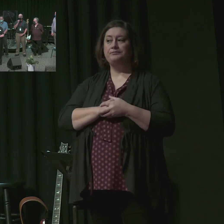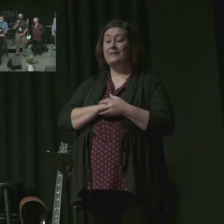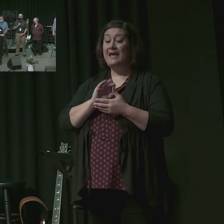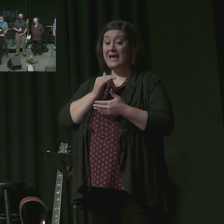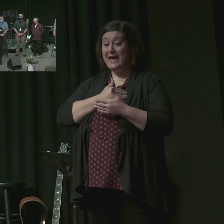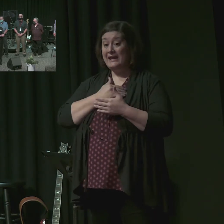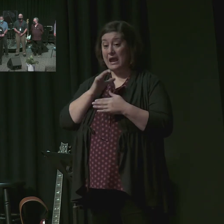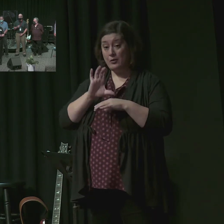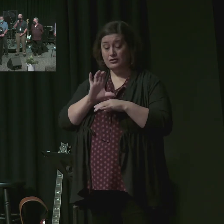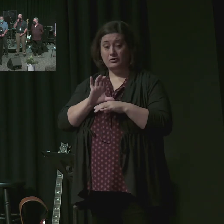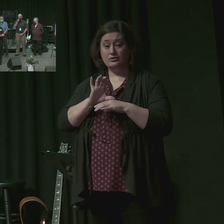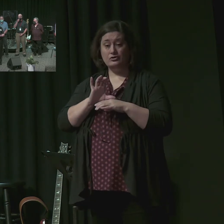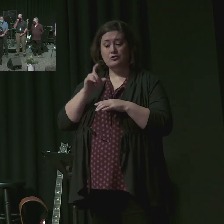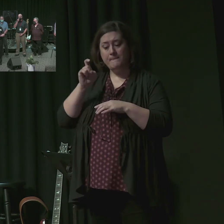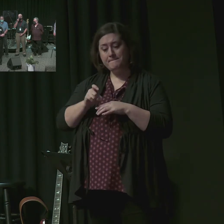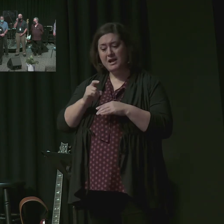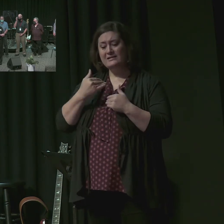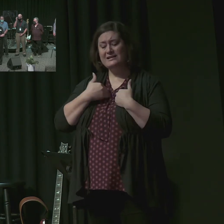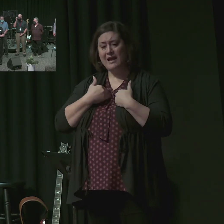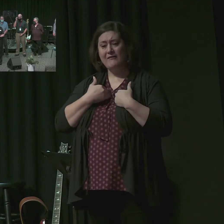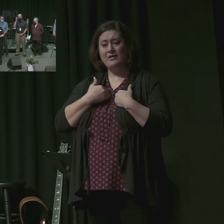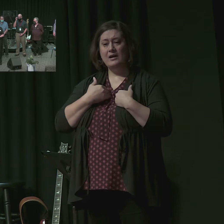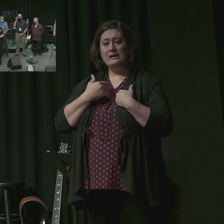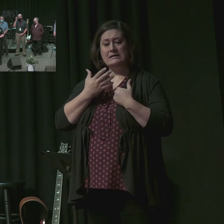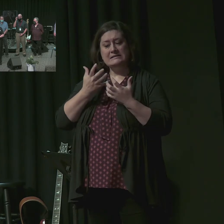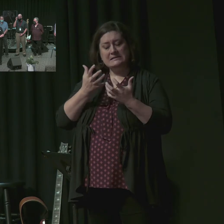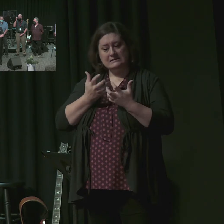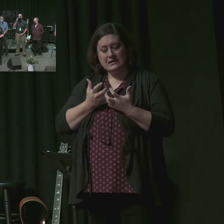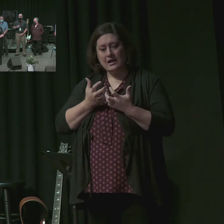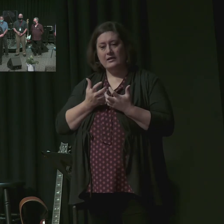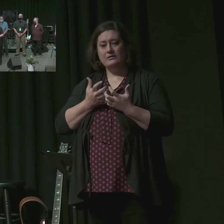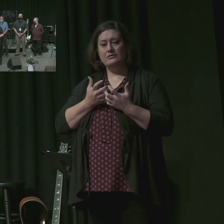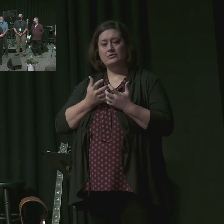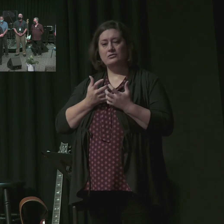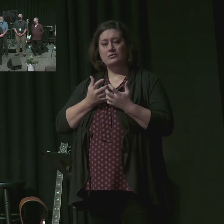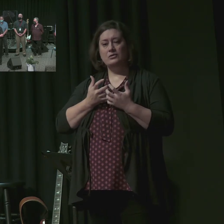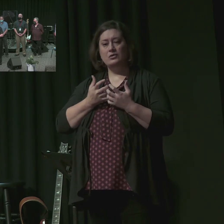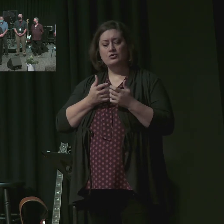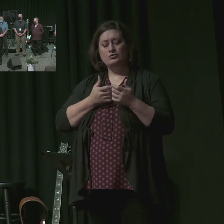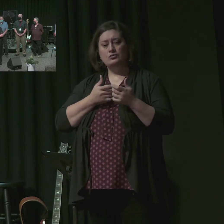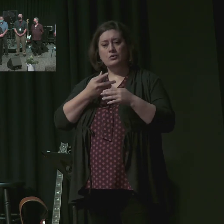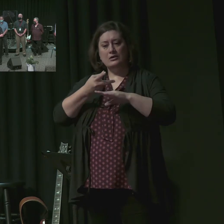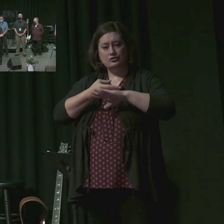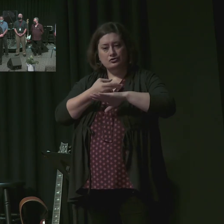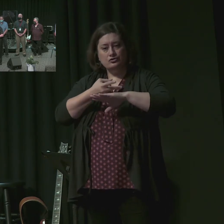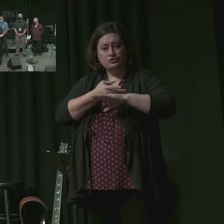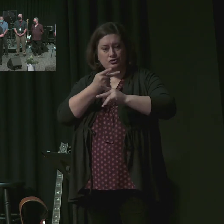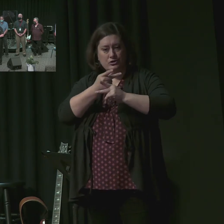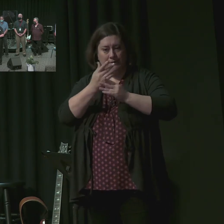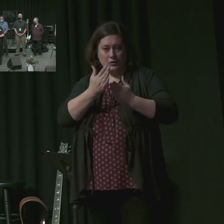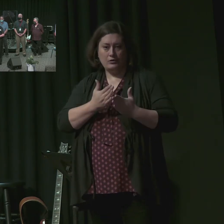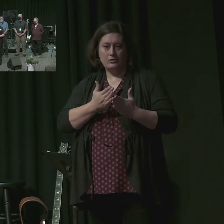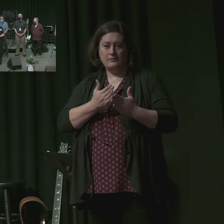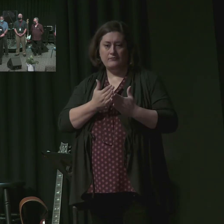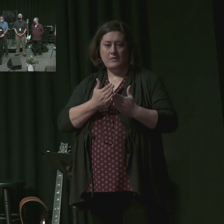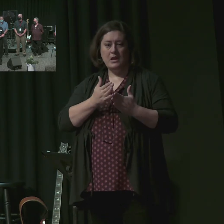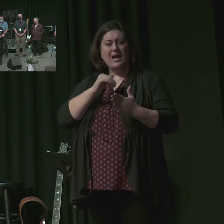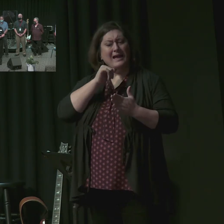Here in our church, you must have a desire to shepherd people. You cannot be an elder. This is not merely a ruling